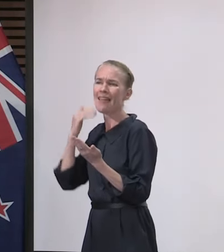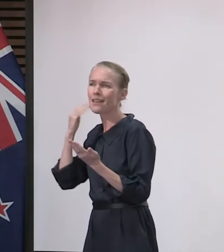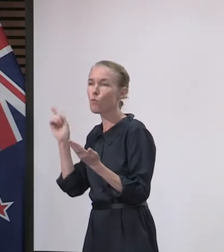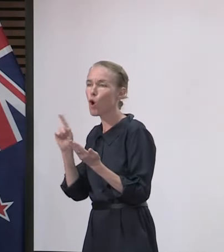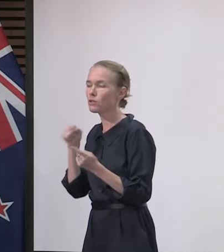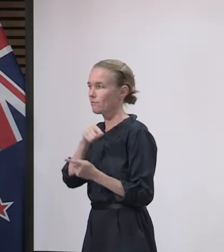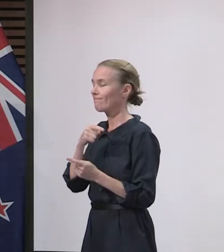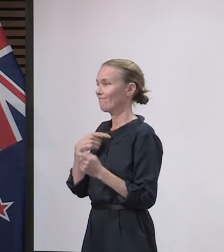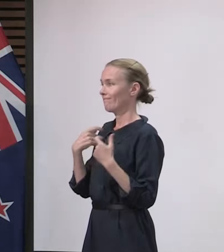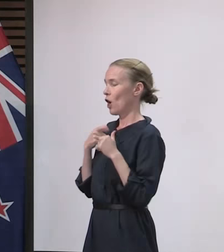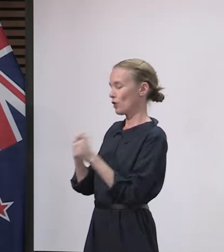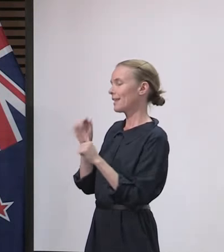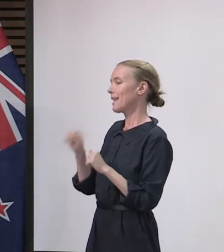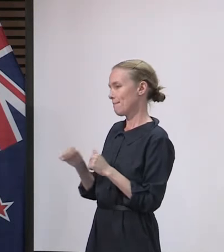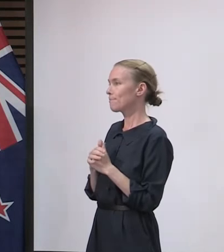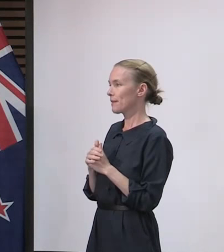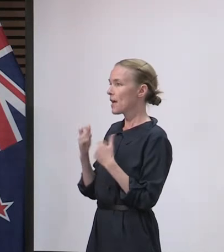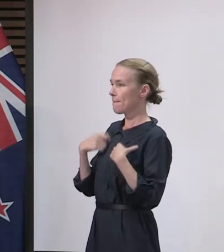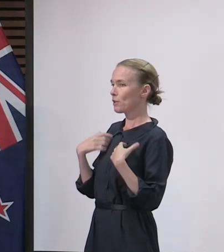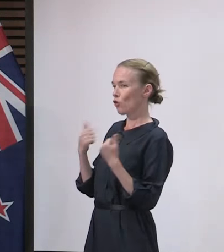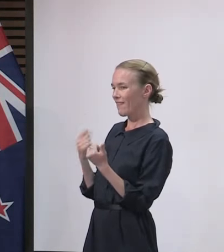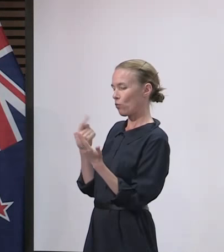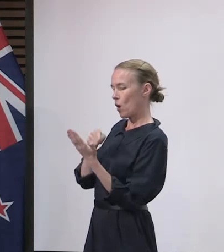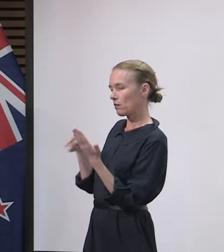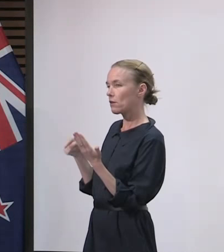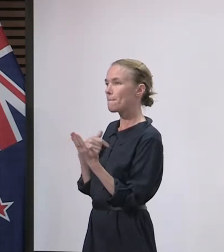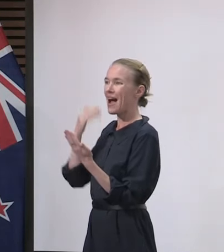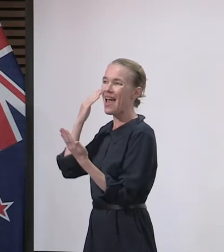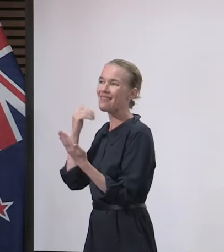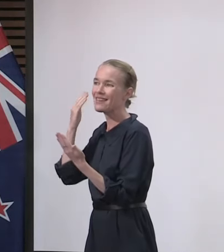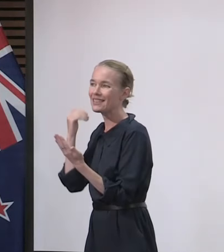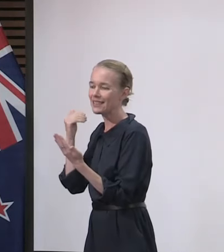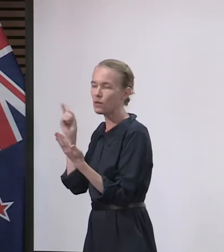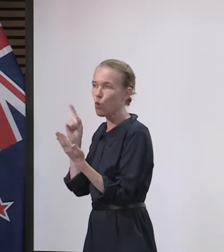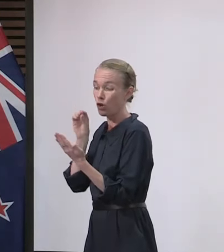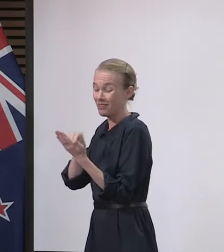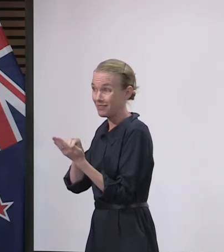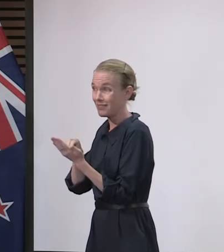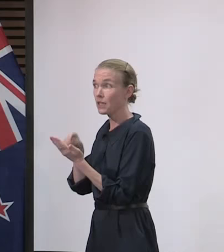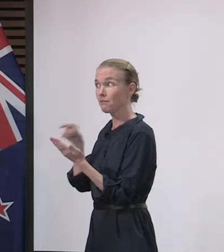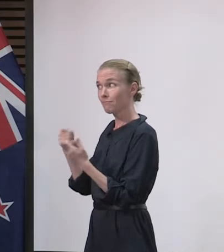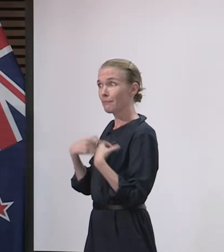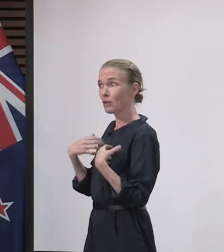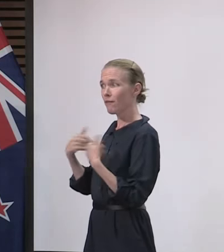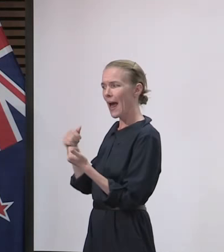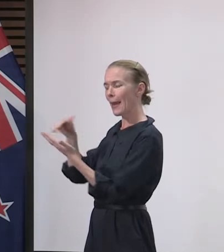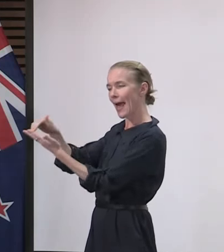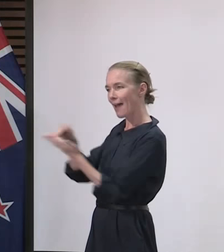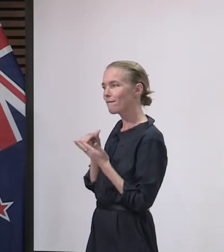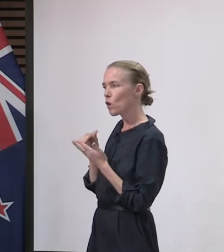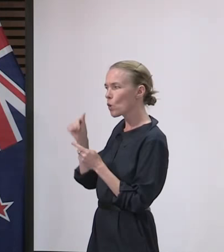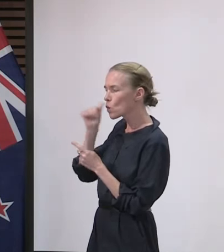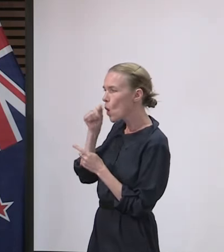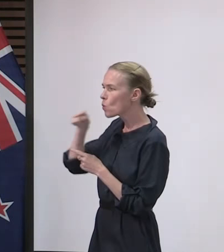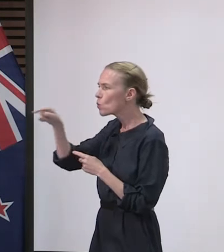there is a case and we need to trace contacts, it's very important and very useful for us with our planning and deployment of resources to know people's